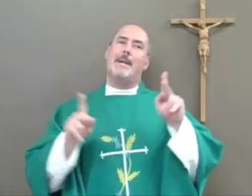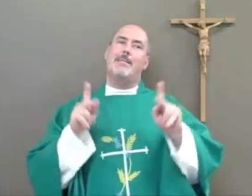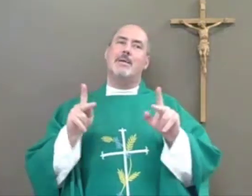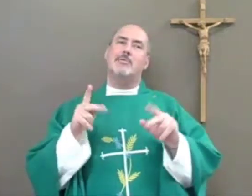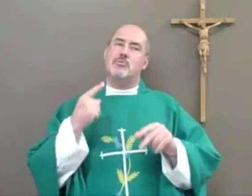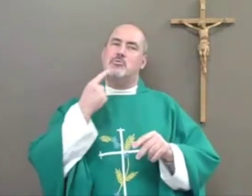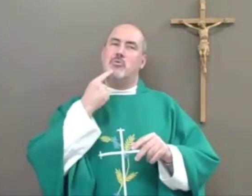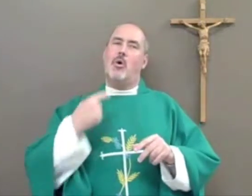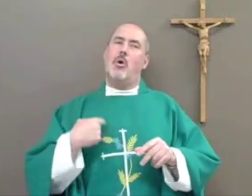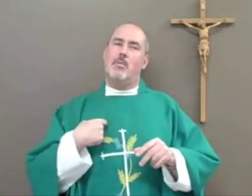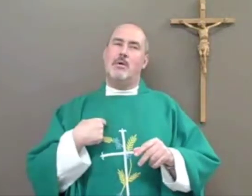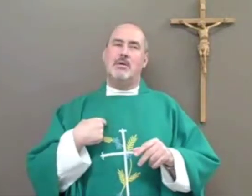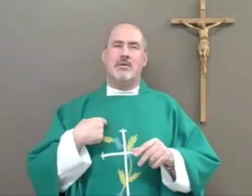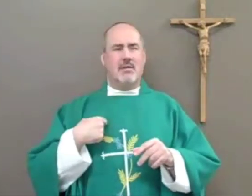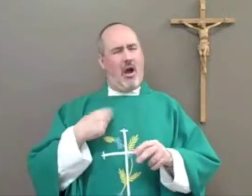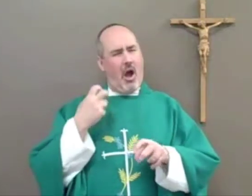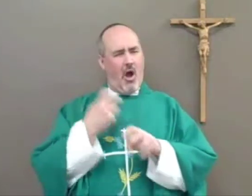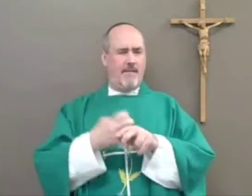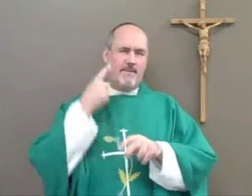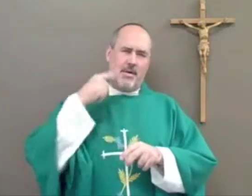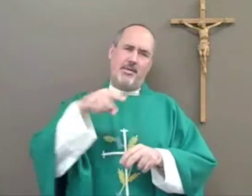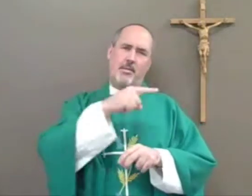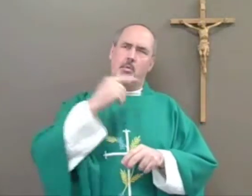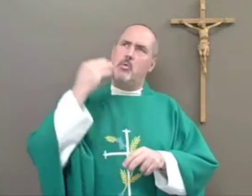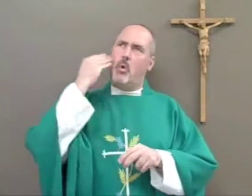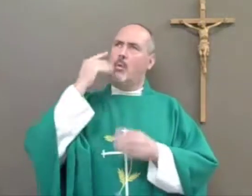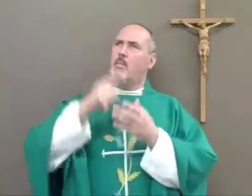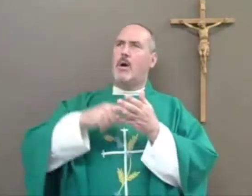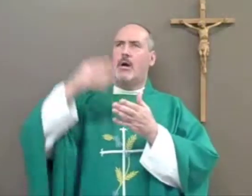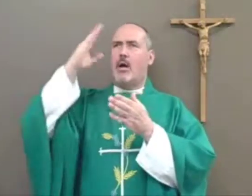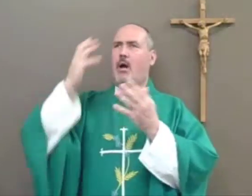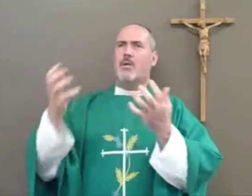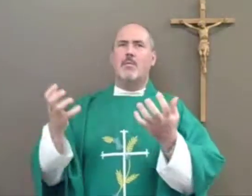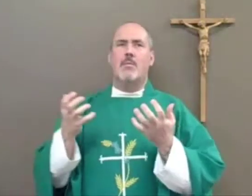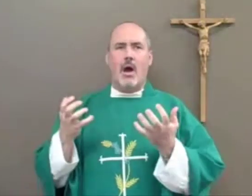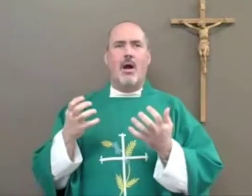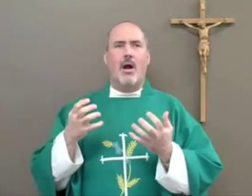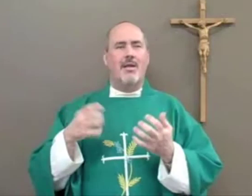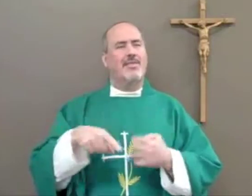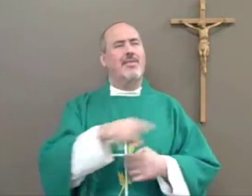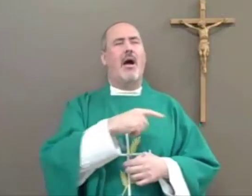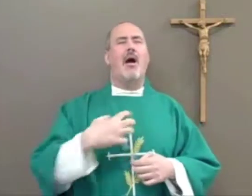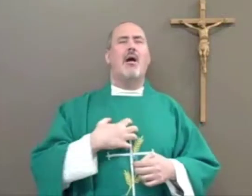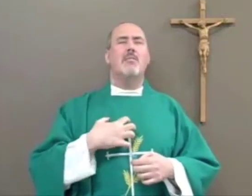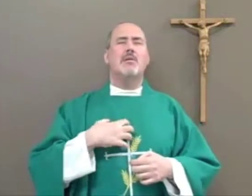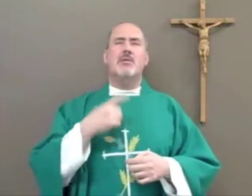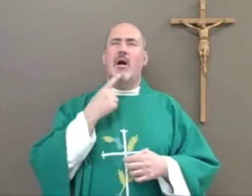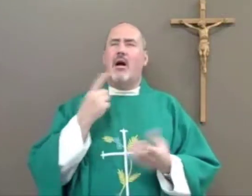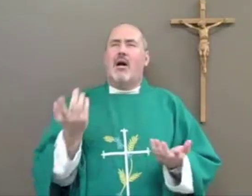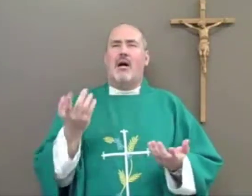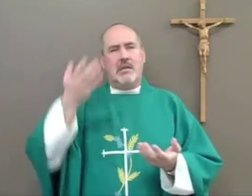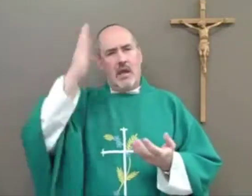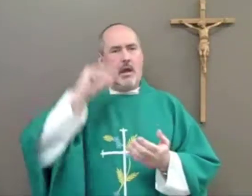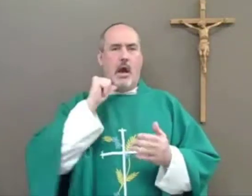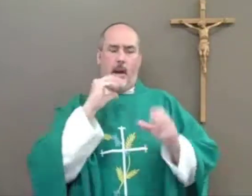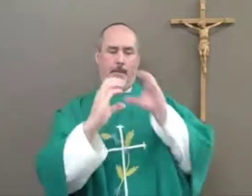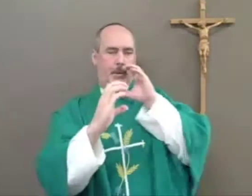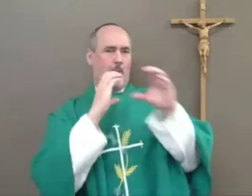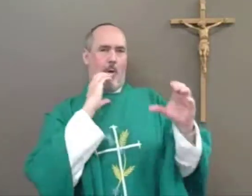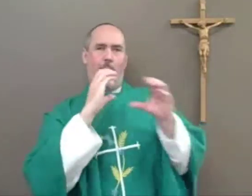Over the years, many people have told me that it's very difficult for them to know what God wants because God doesn't communicate clearly with